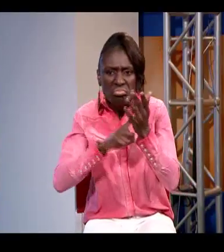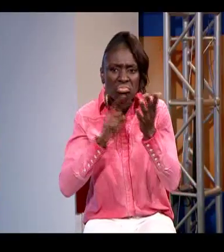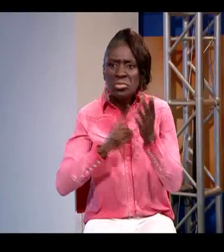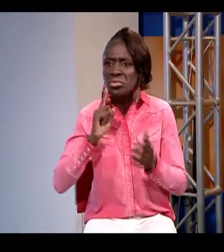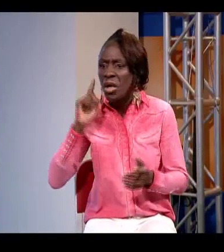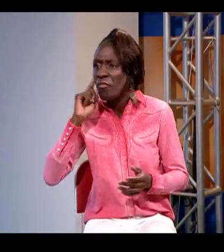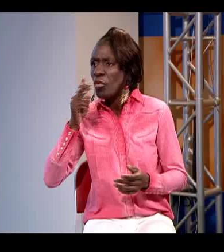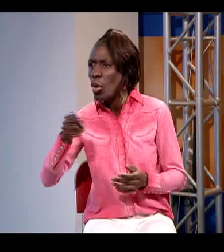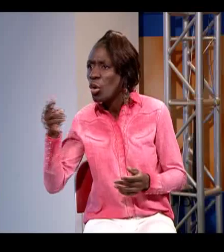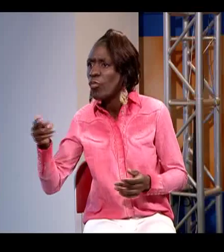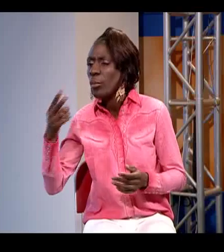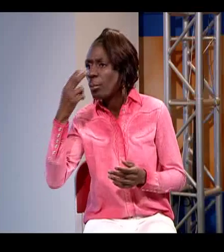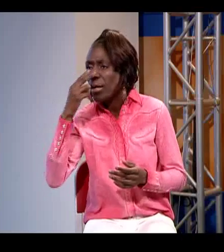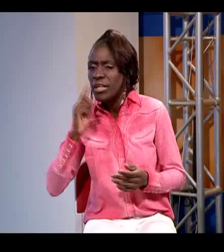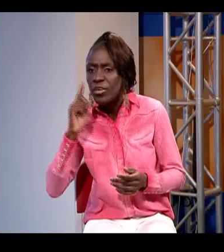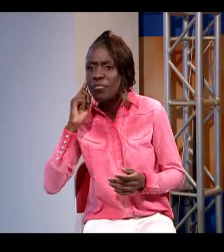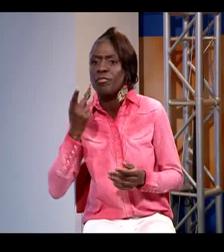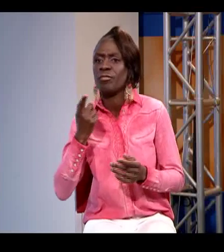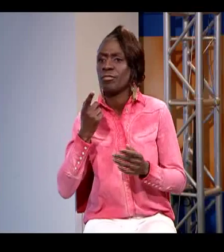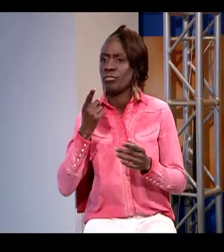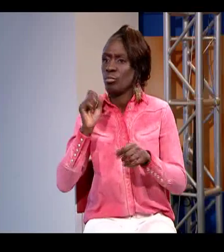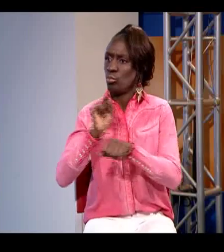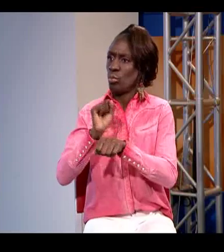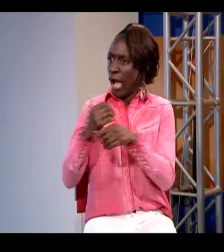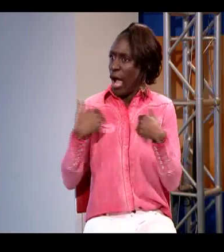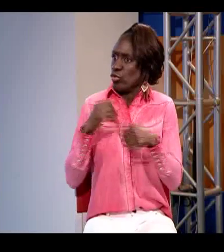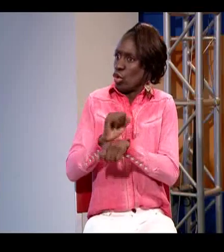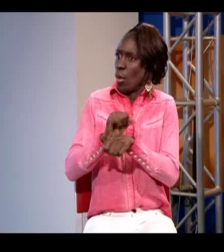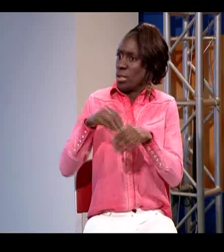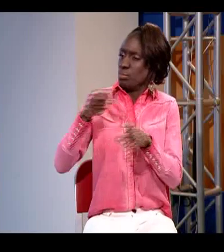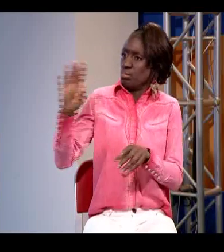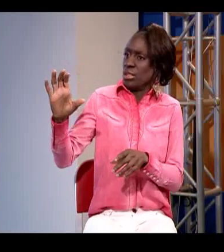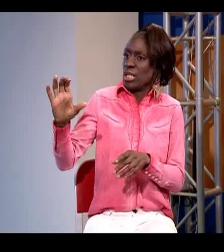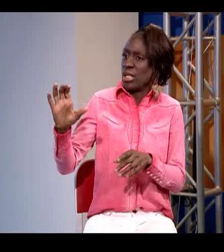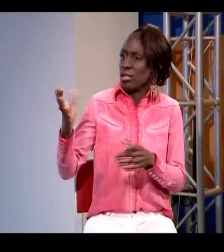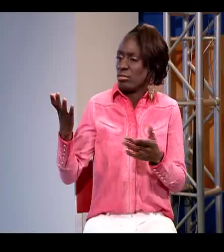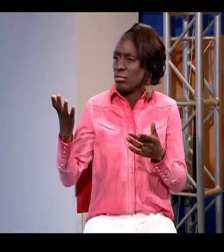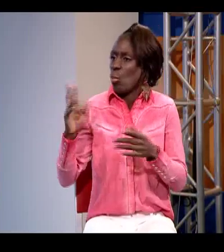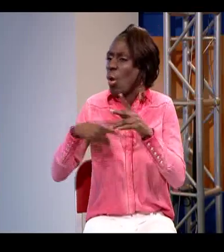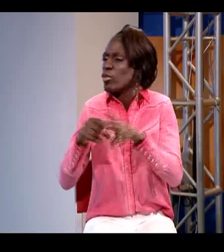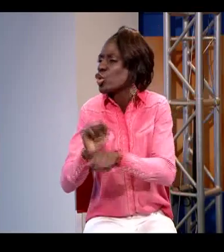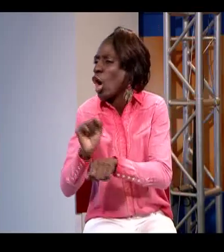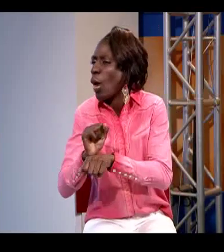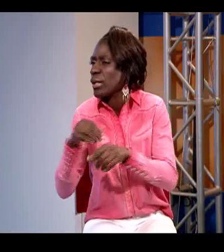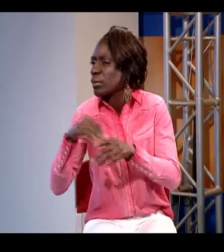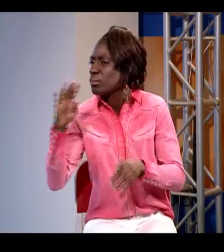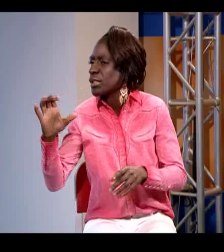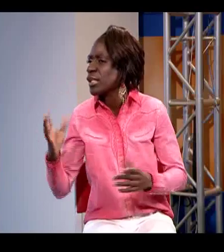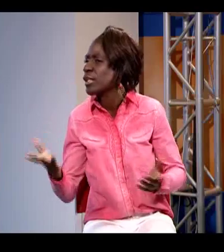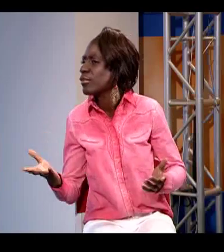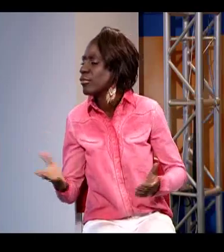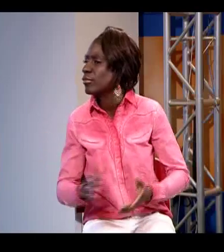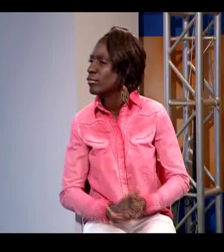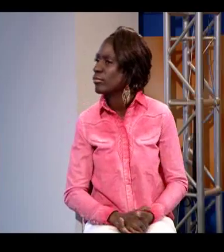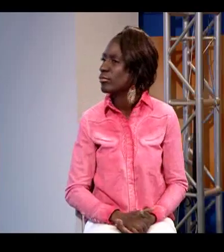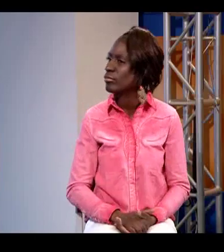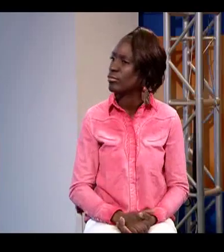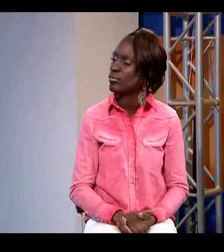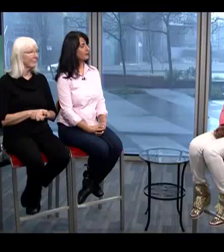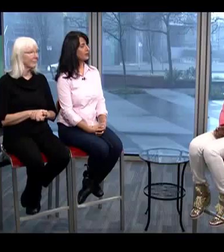and what percentage of deaf or hard of hearing maybe deafblind people uh are employed in bc and what type of jobs are there in bc for